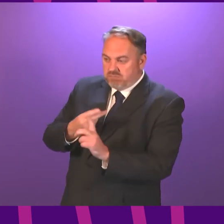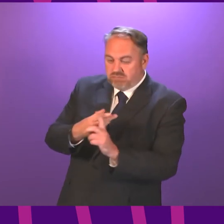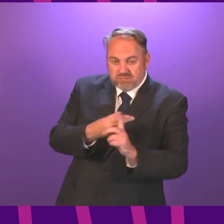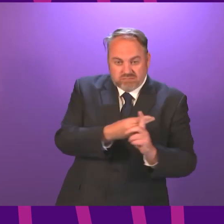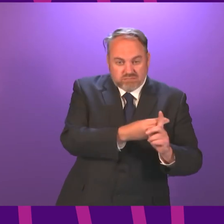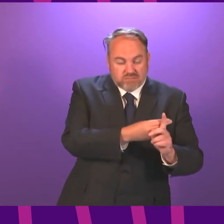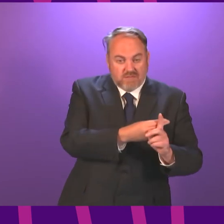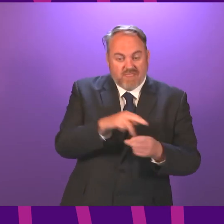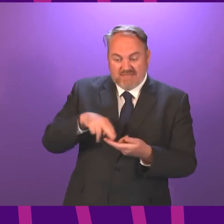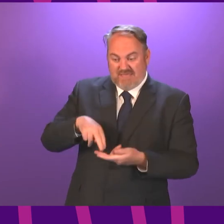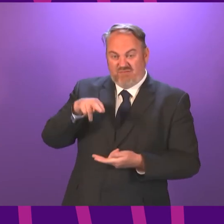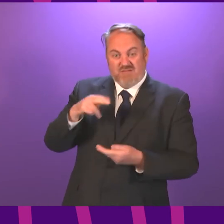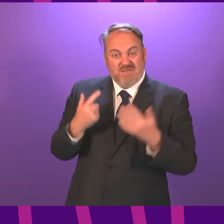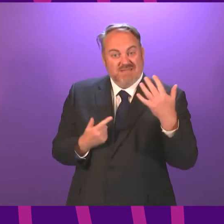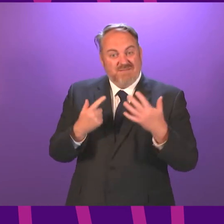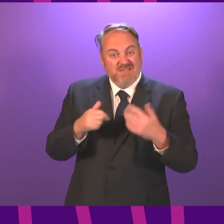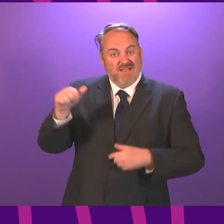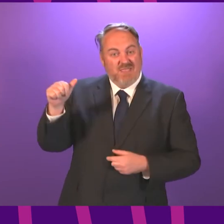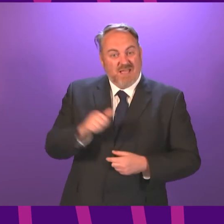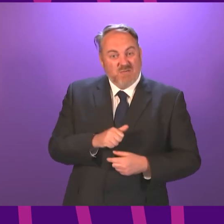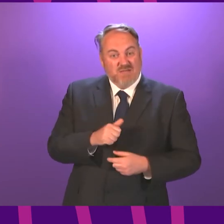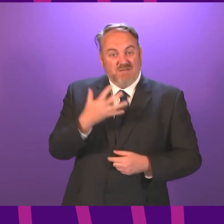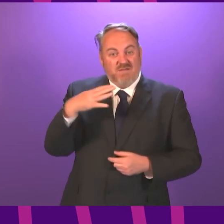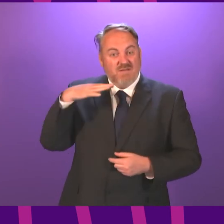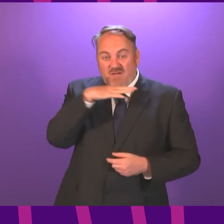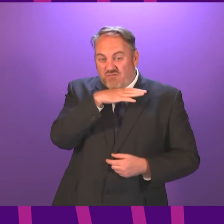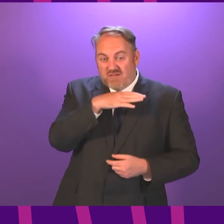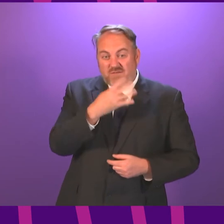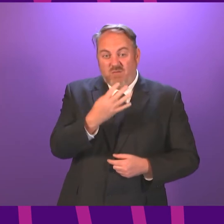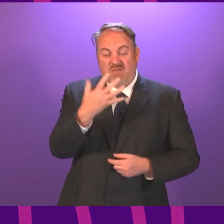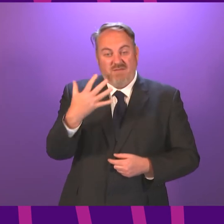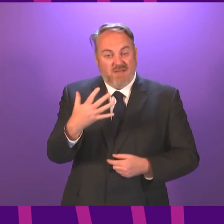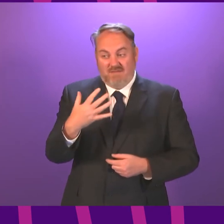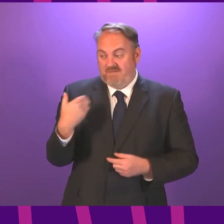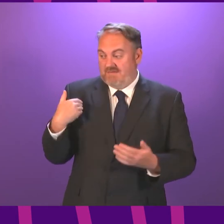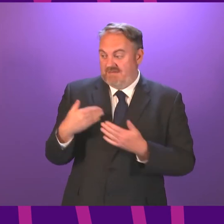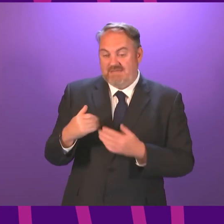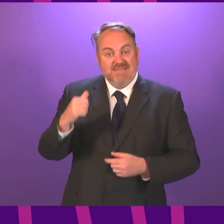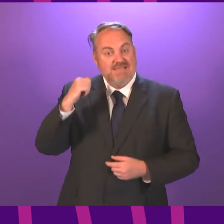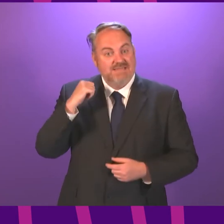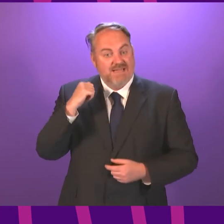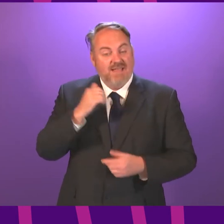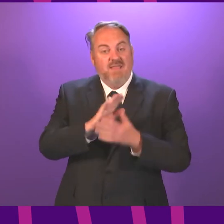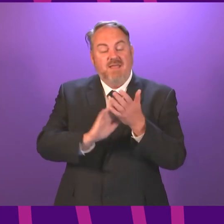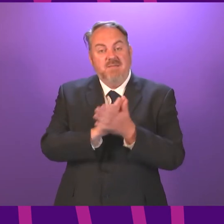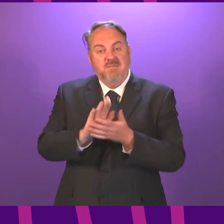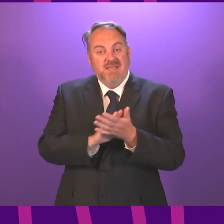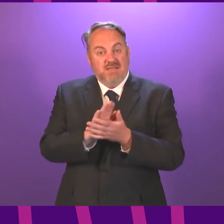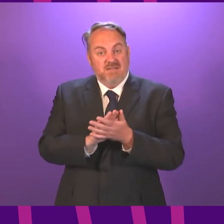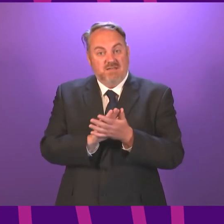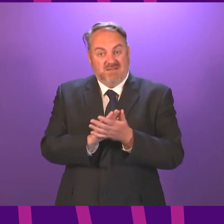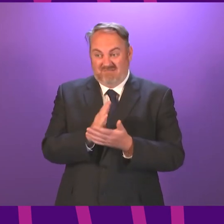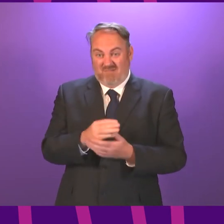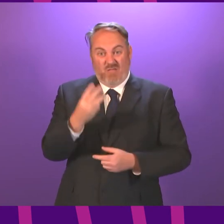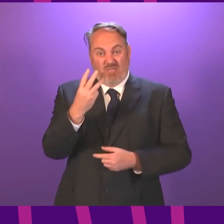is an increase of 17,545 since yesterday. And, most importantly, it means that almost exactly